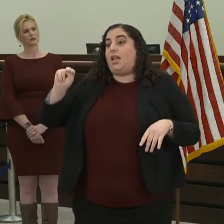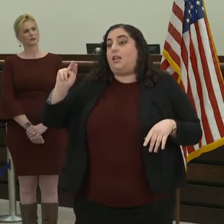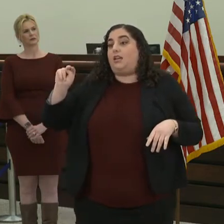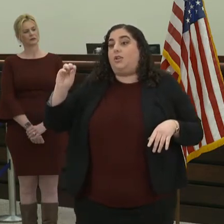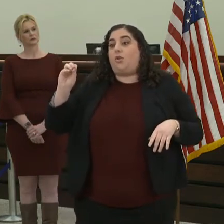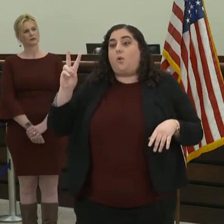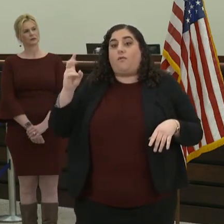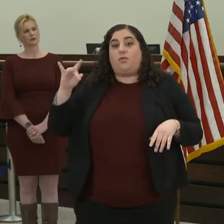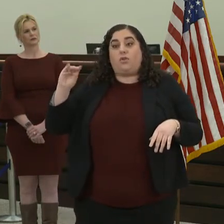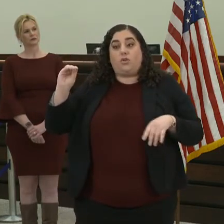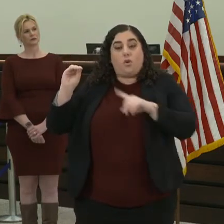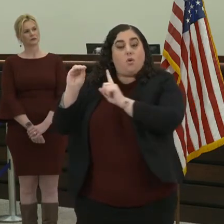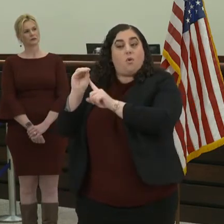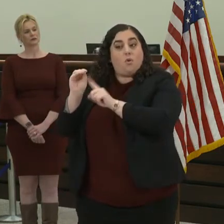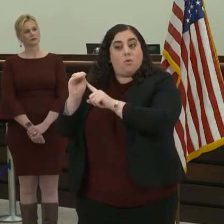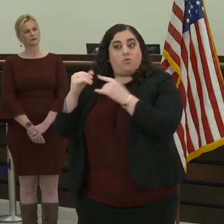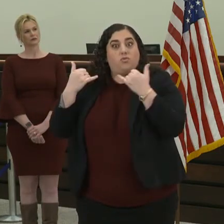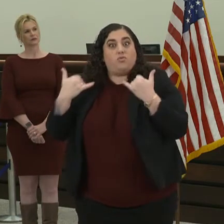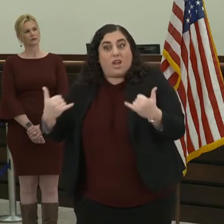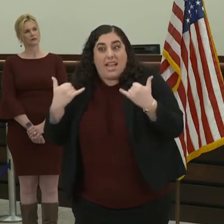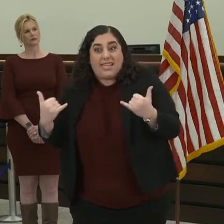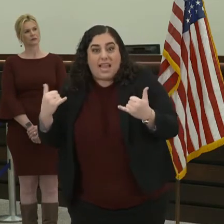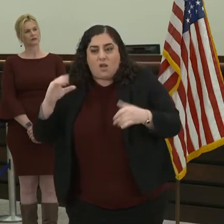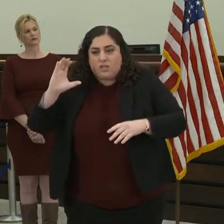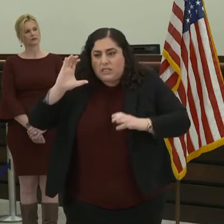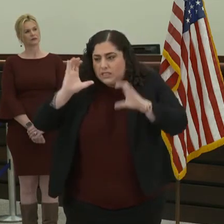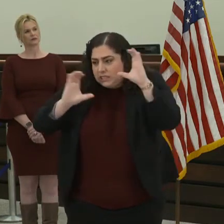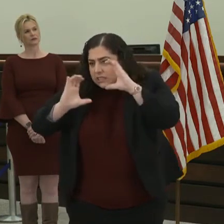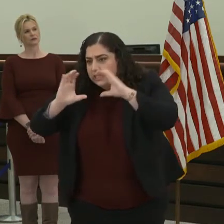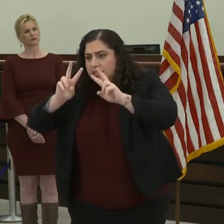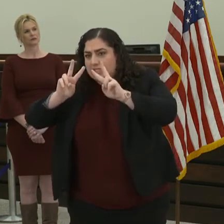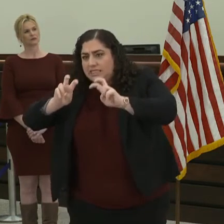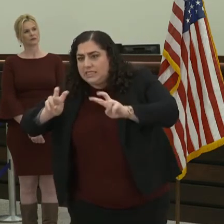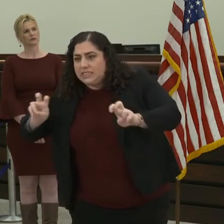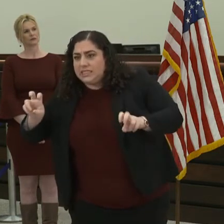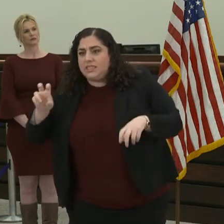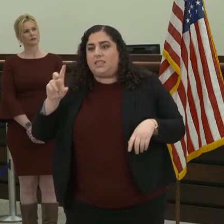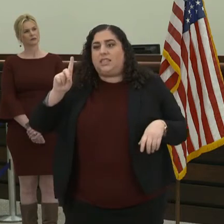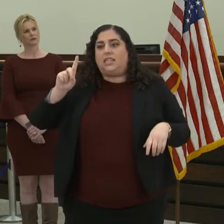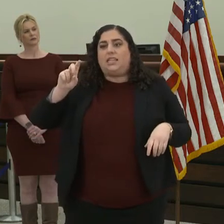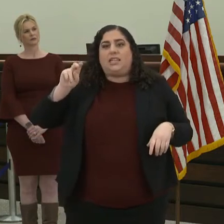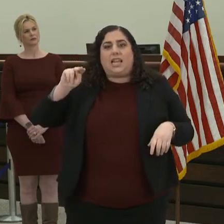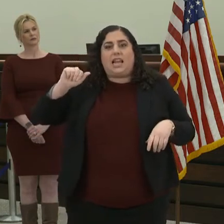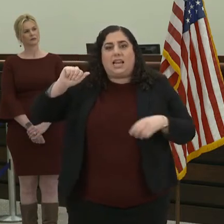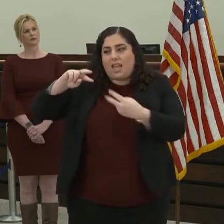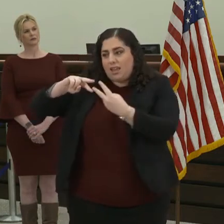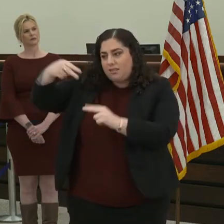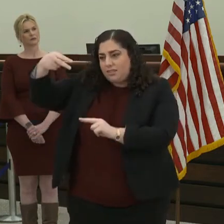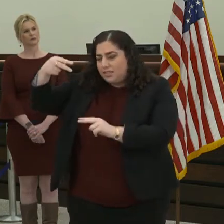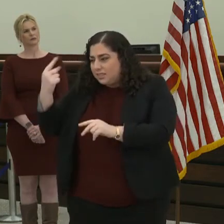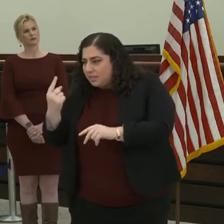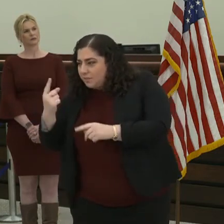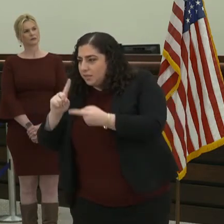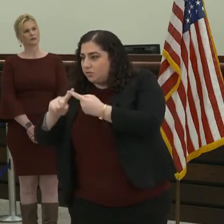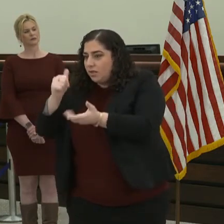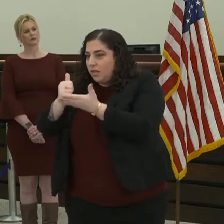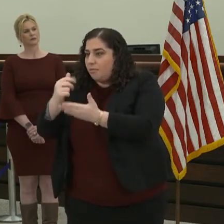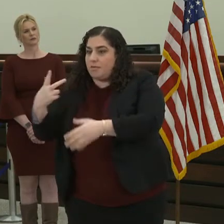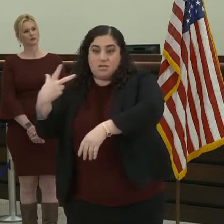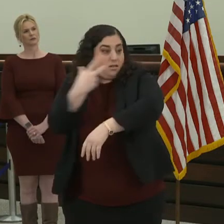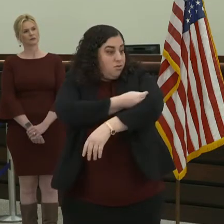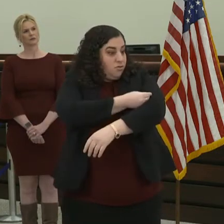are working on a DNA-based vaccine that can begin clinical trials as soon as next month.